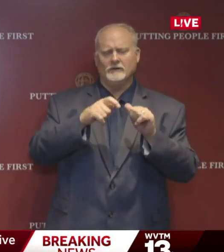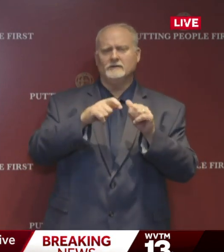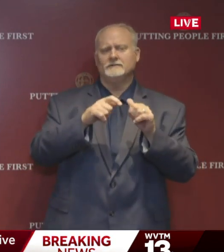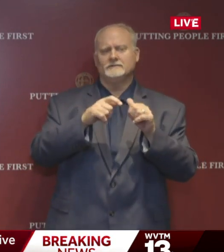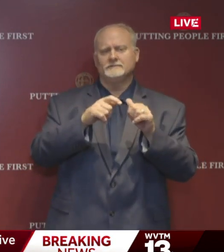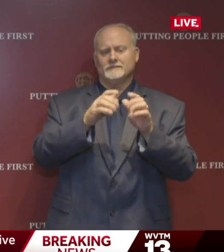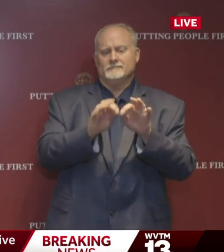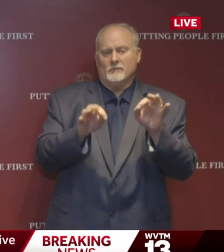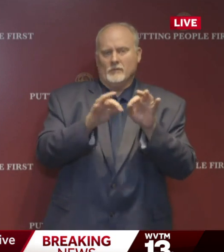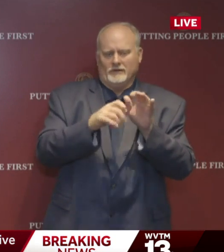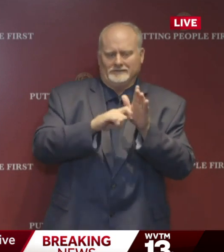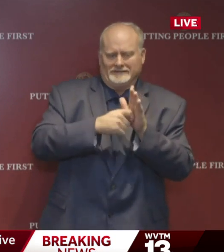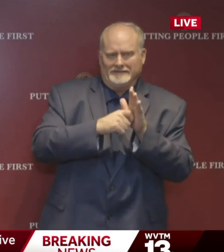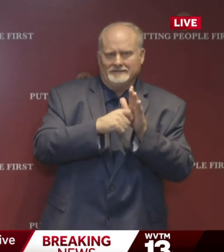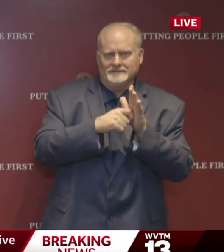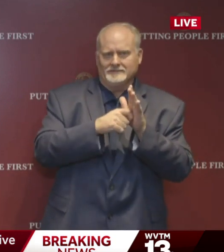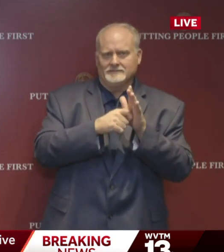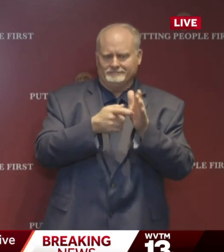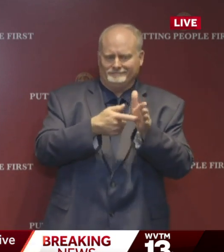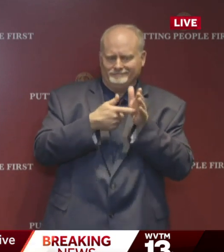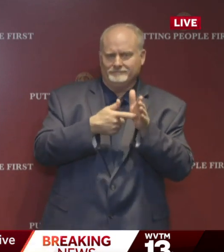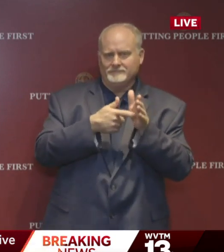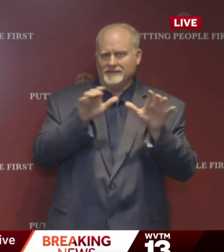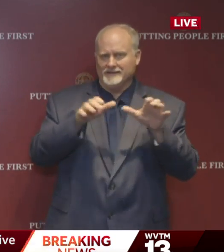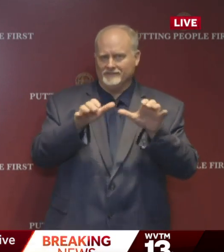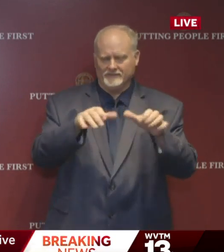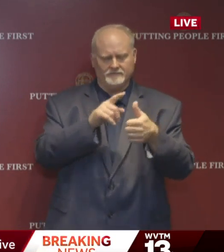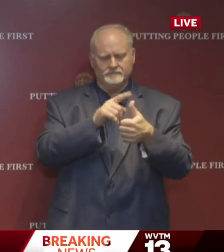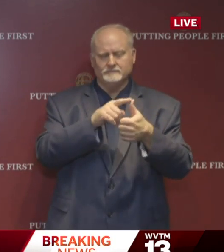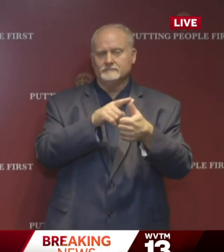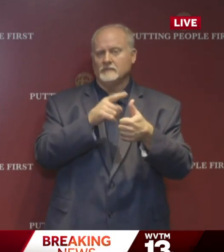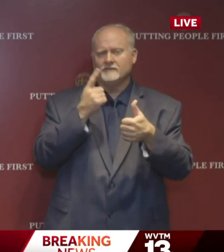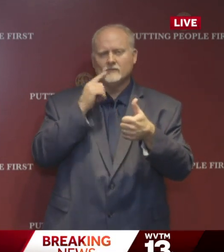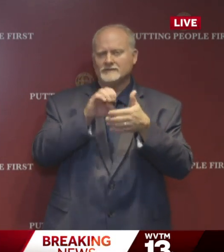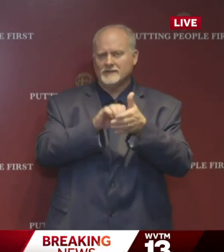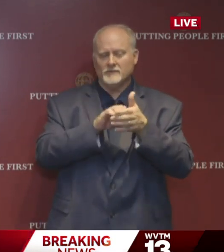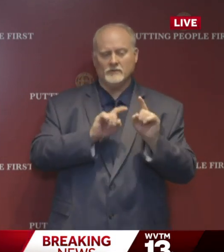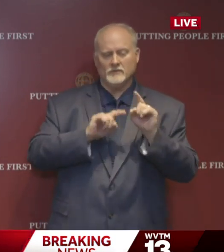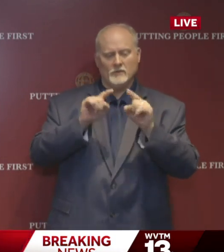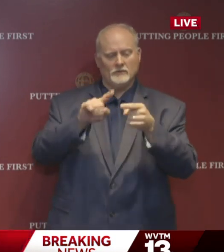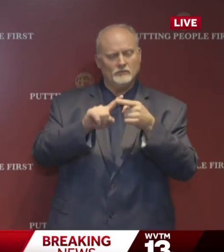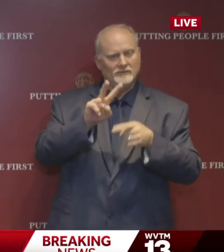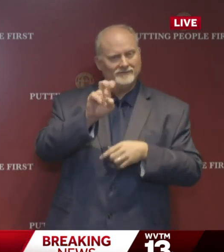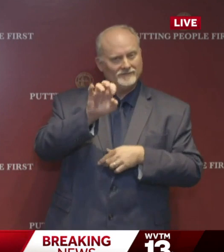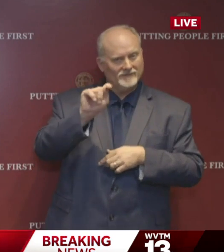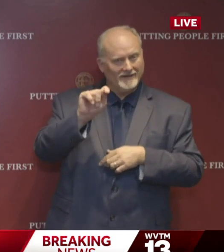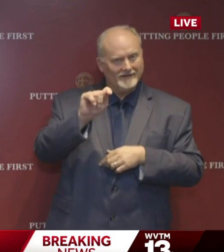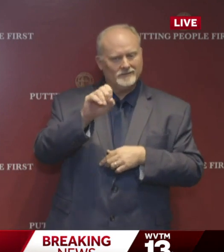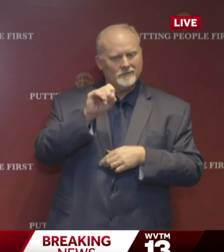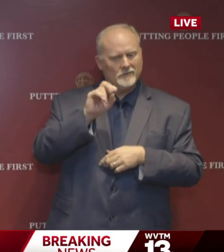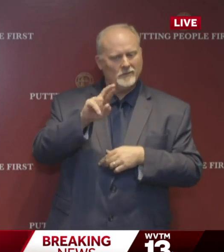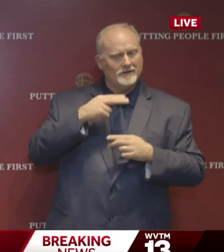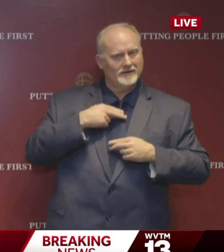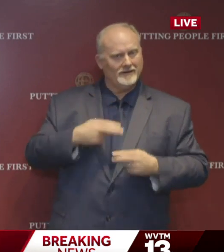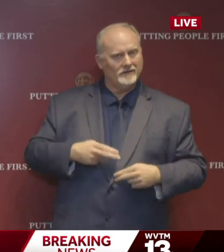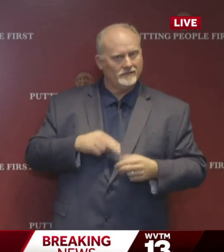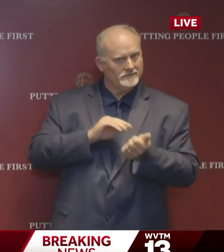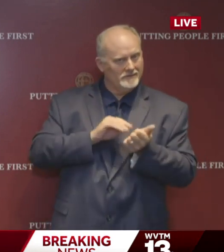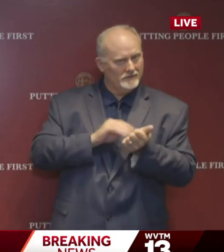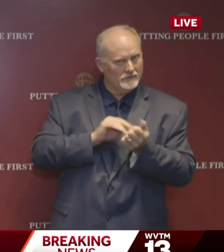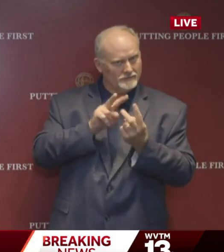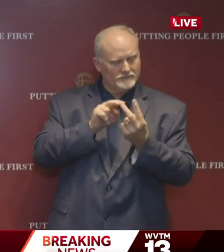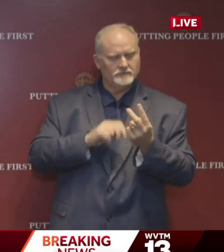activities include the following. Visiting a health or veterinary care professional. Obtaining medical